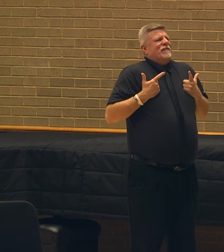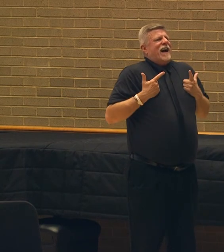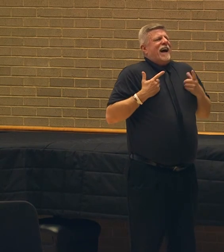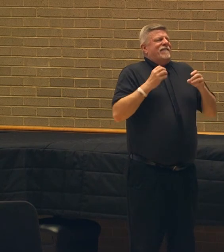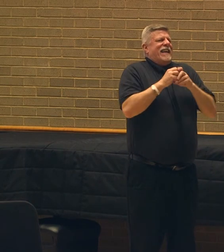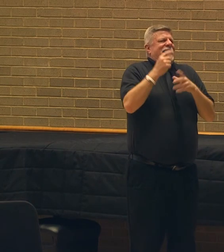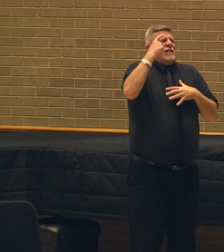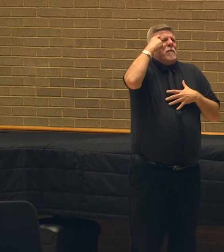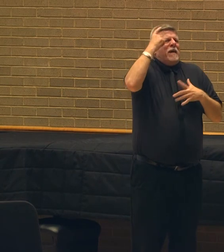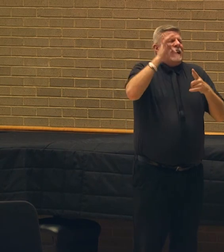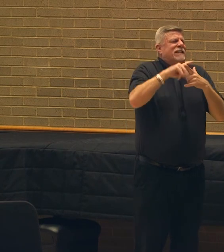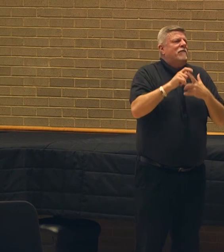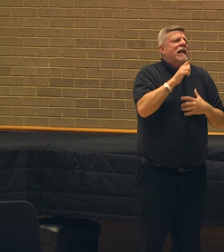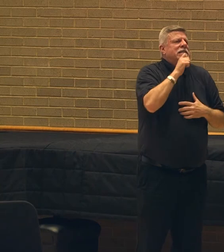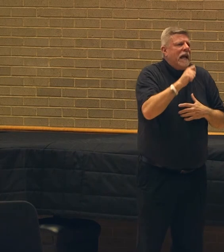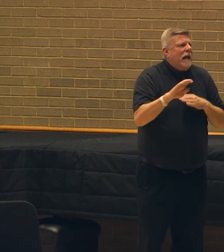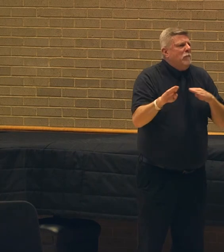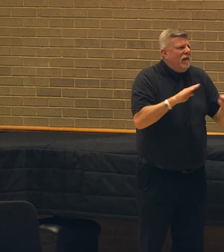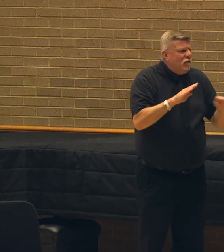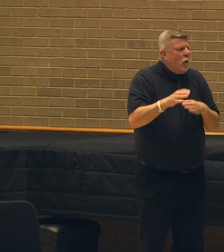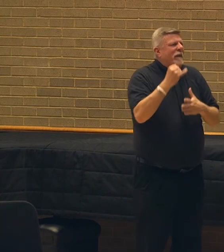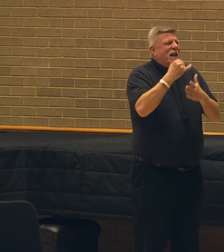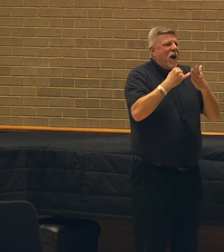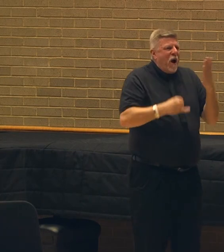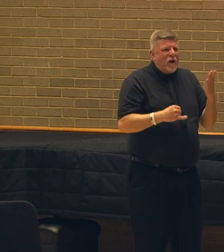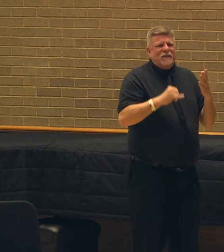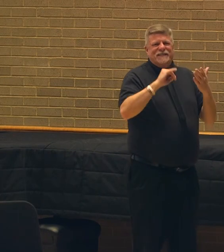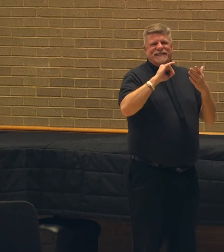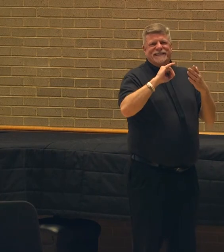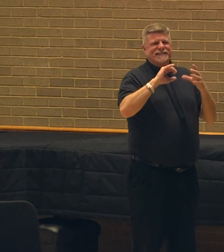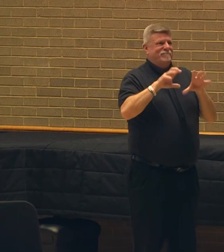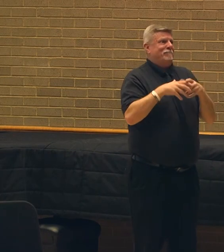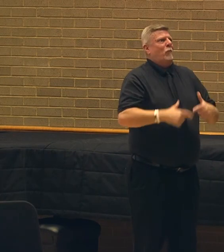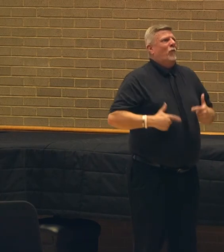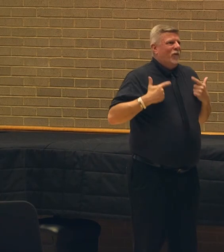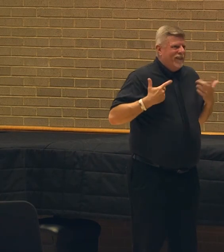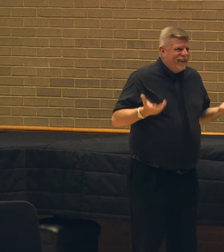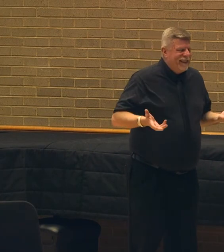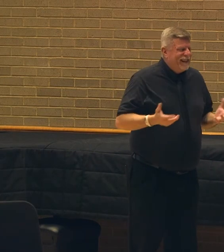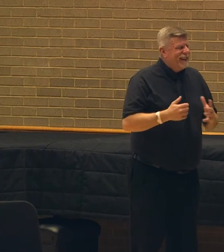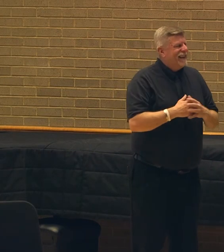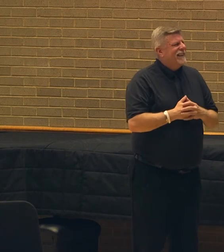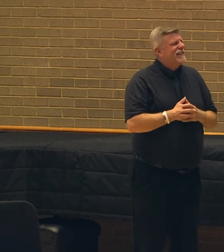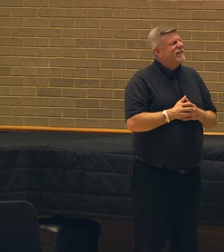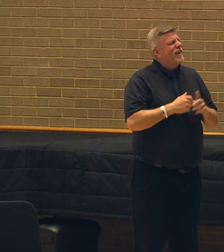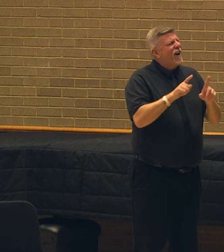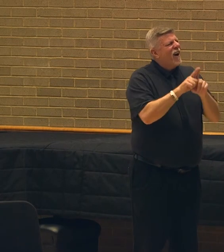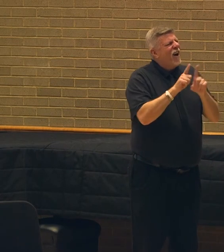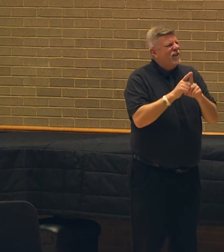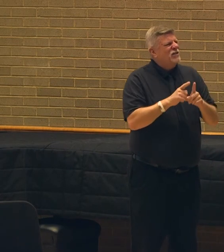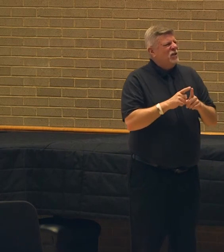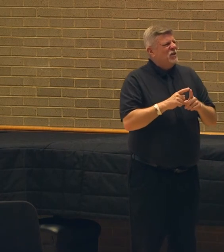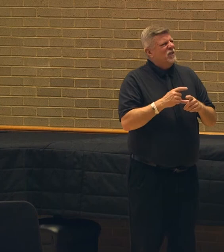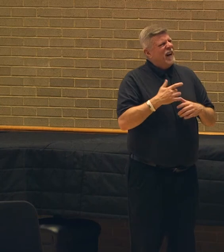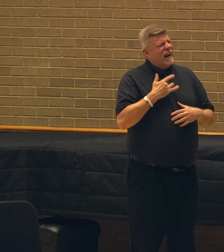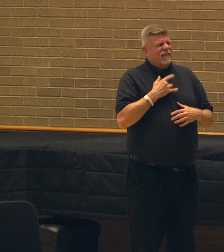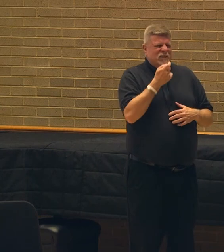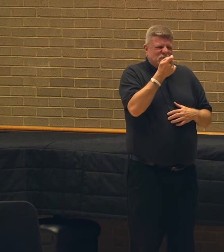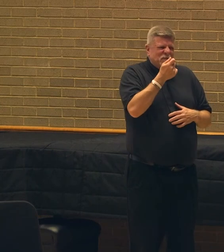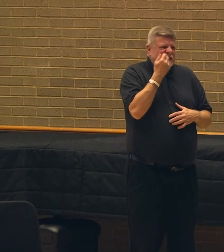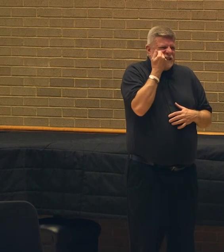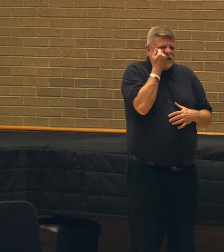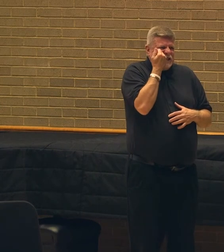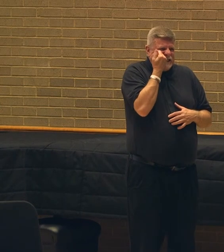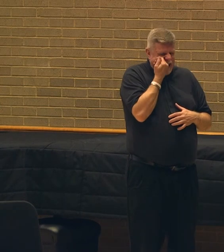arts industrial complex, and these things also bring me a lot of shame, that I